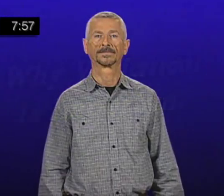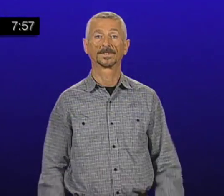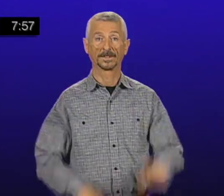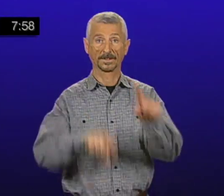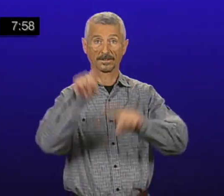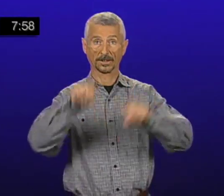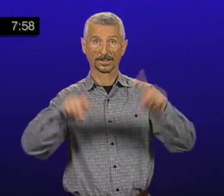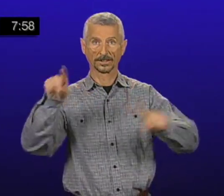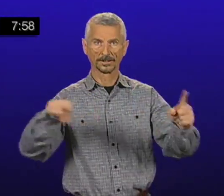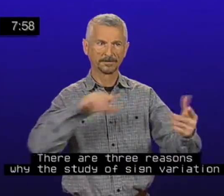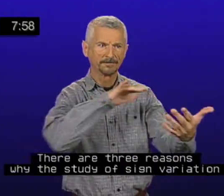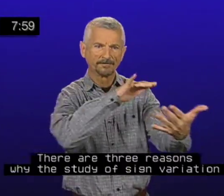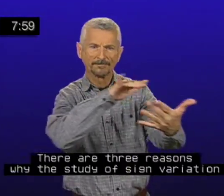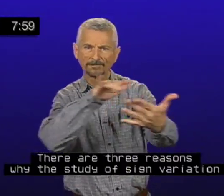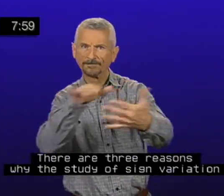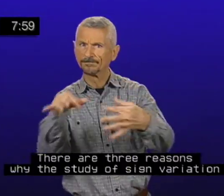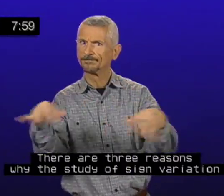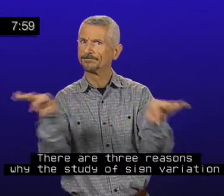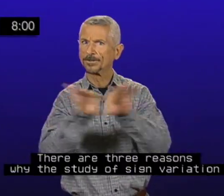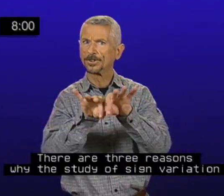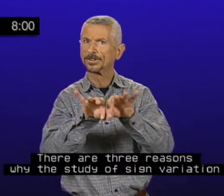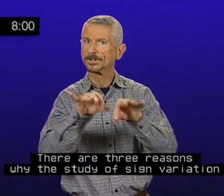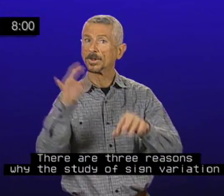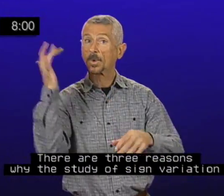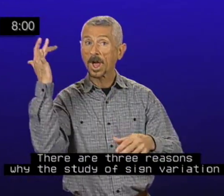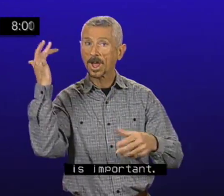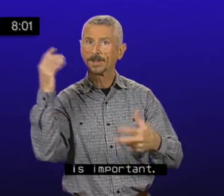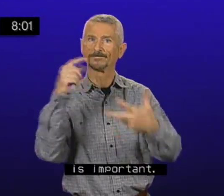There are three reasons why the study of sign variation is important.